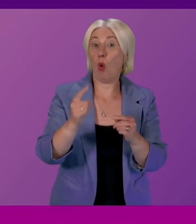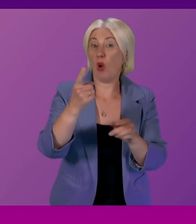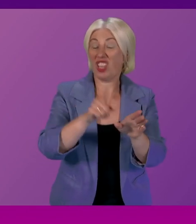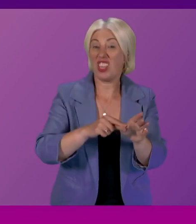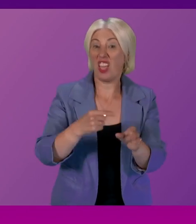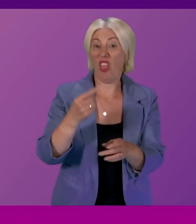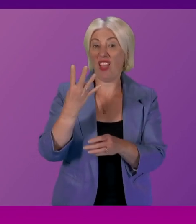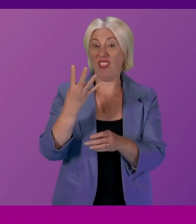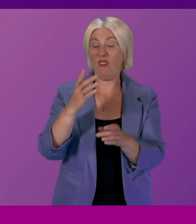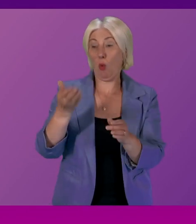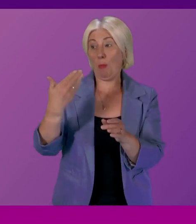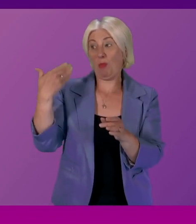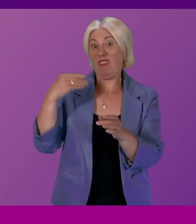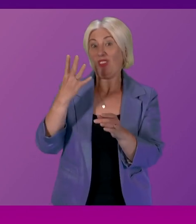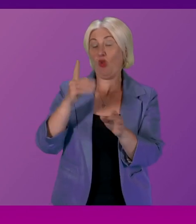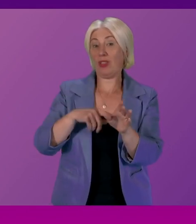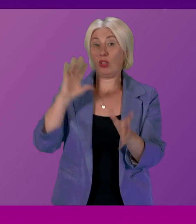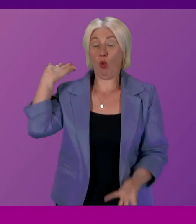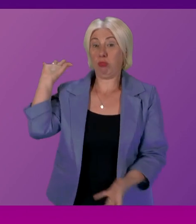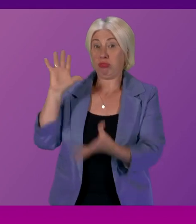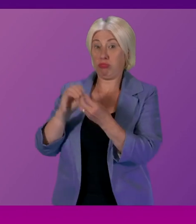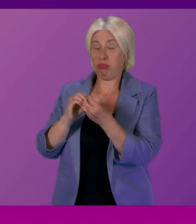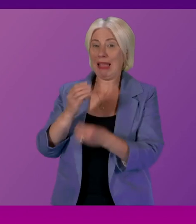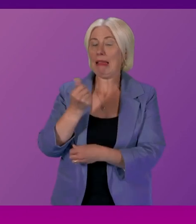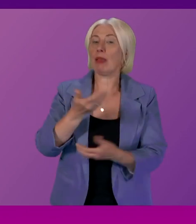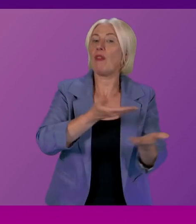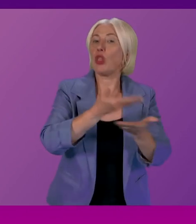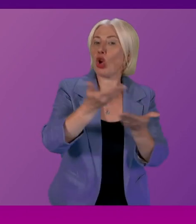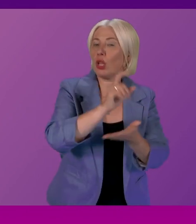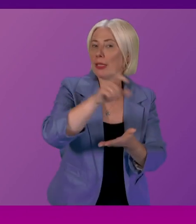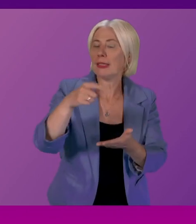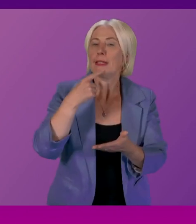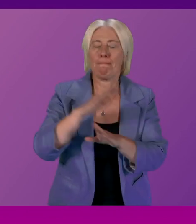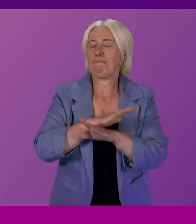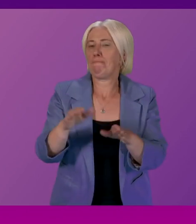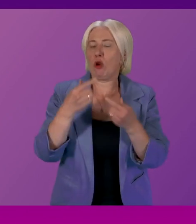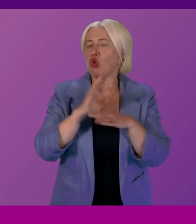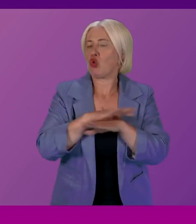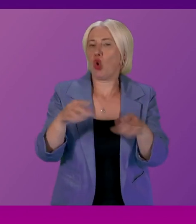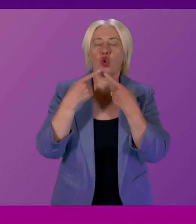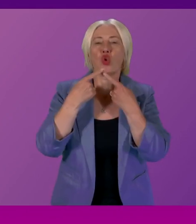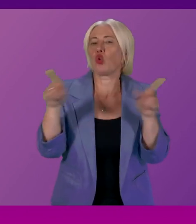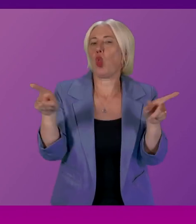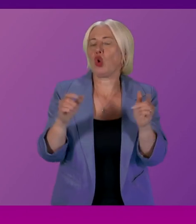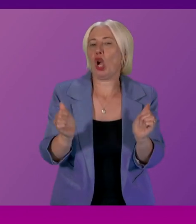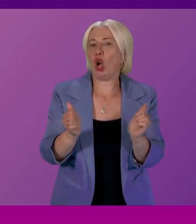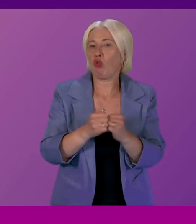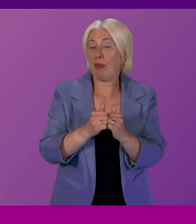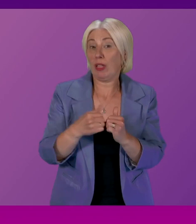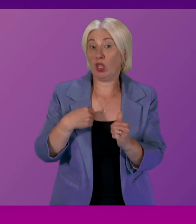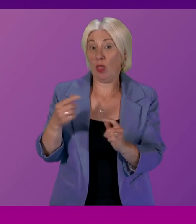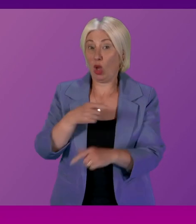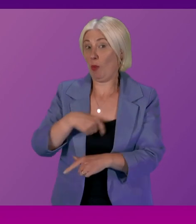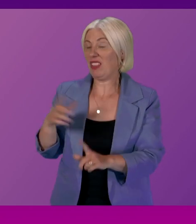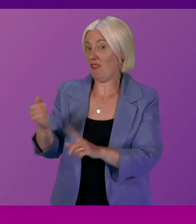put together at least some of those consultancies insist on non-disclosure agreements the public audit committee discovered